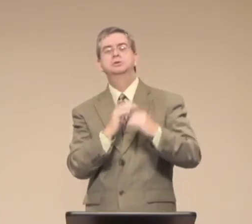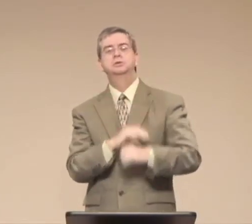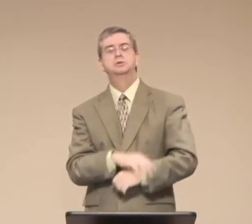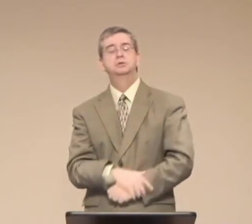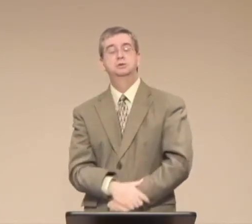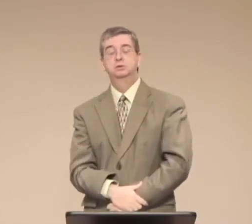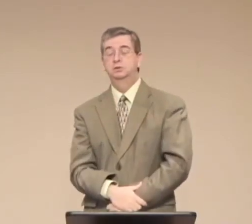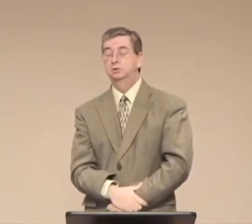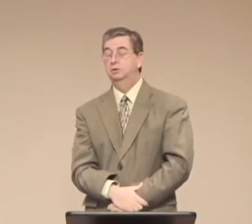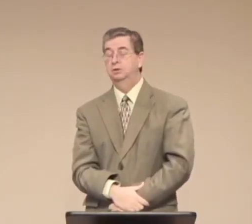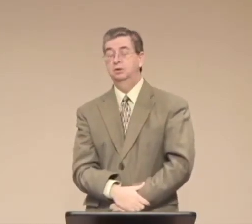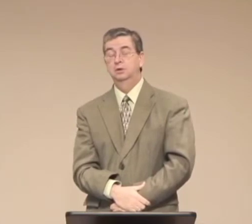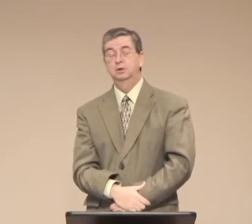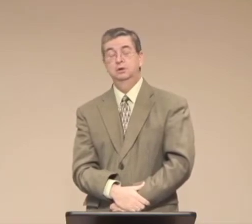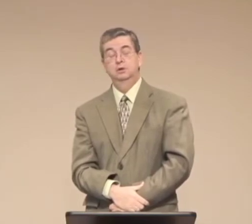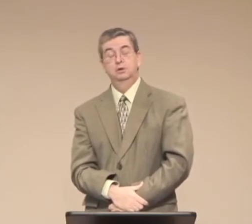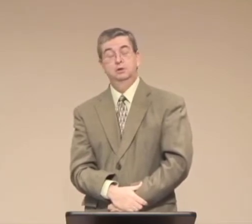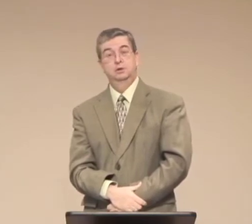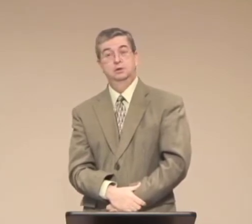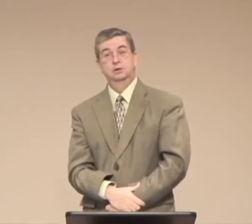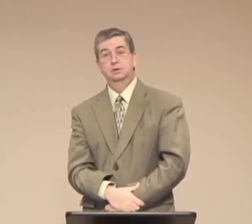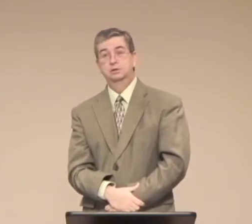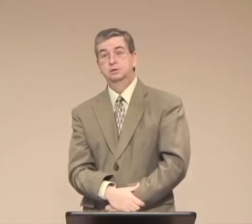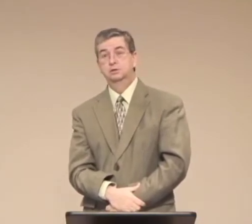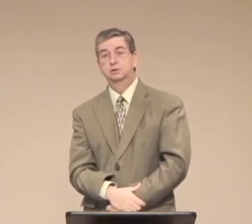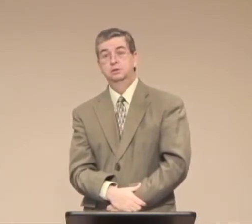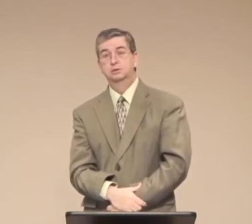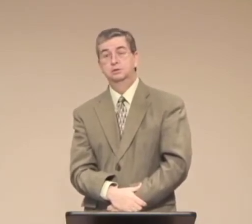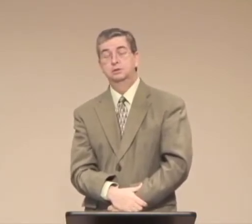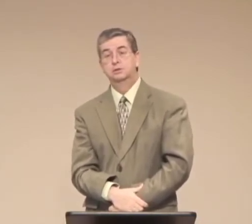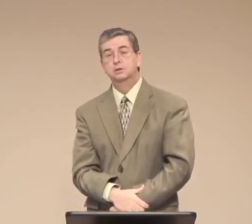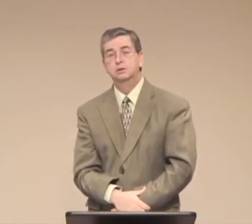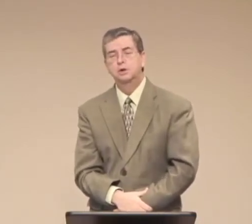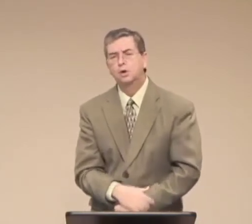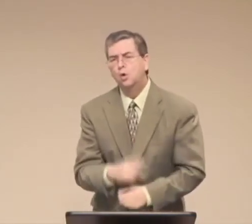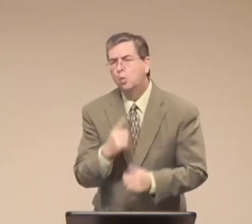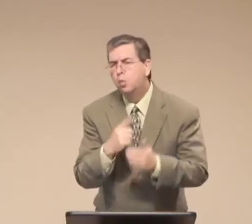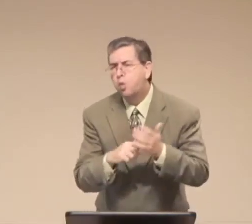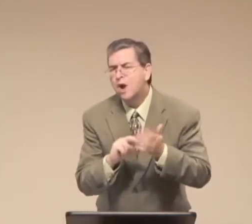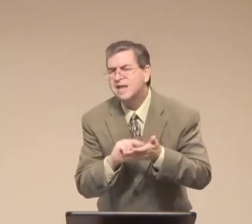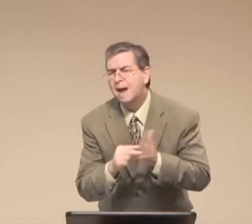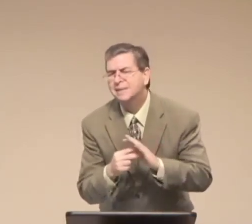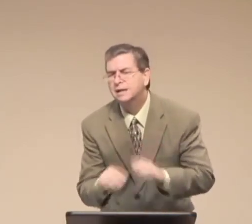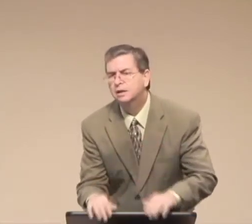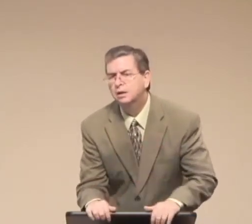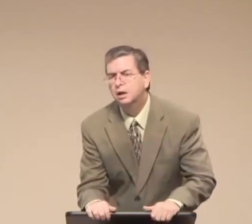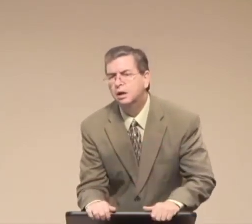And thank God his mercy on each and every one of us. What does he need?